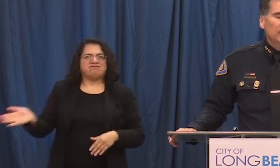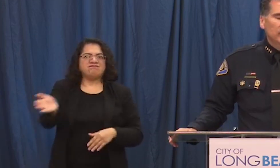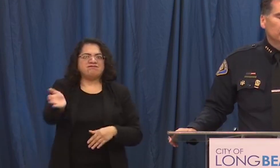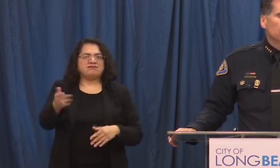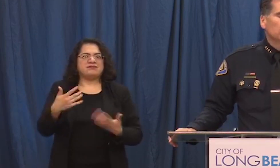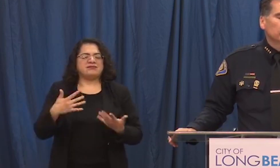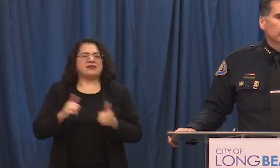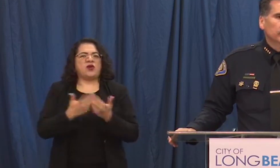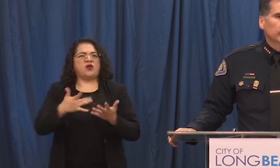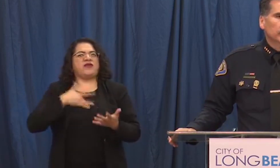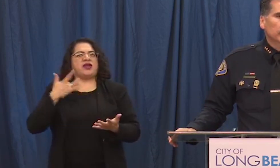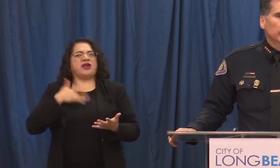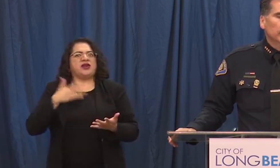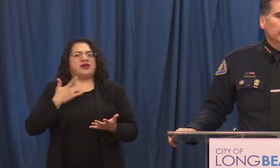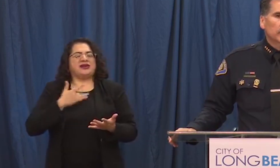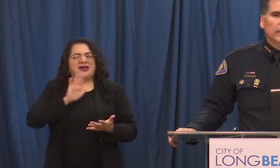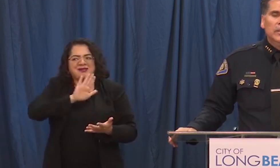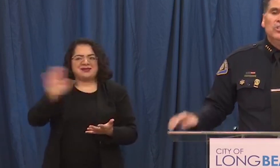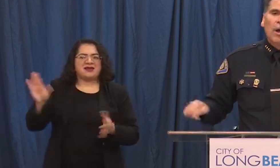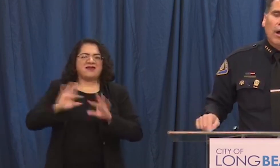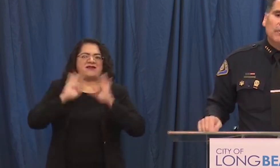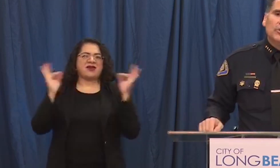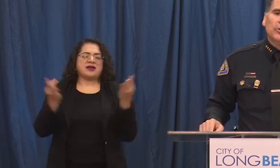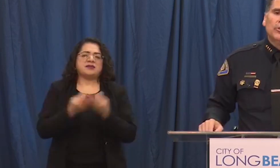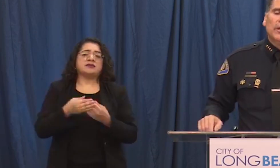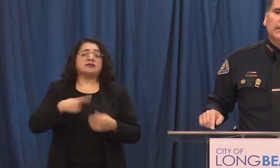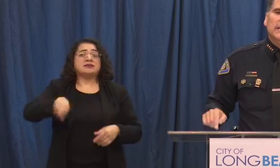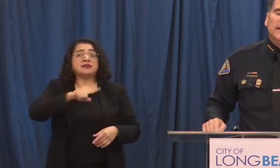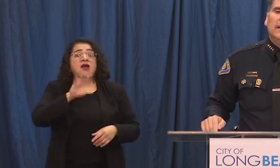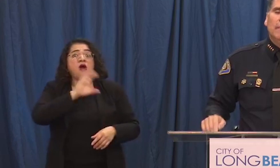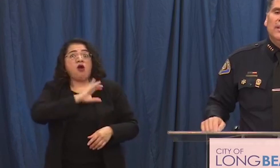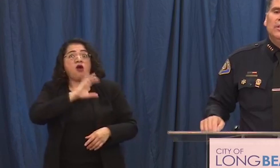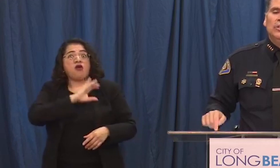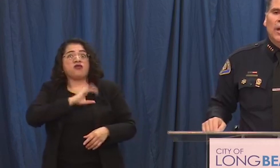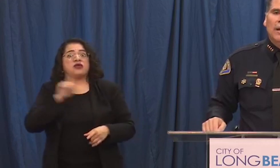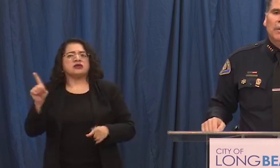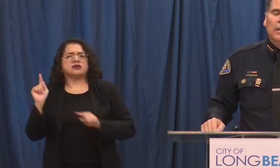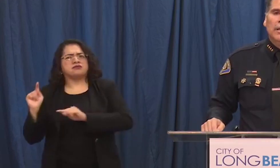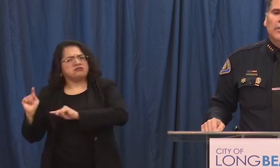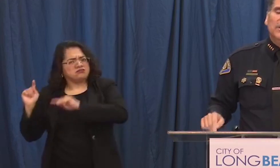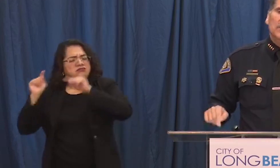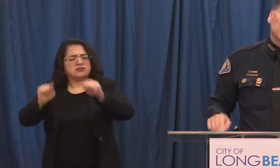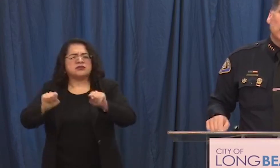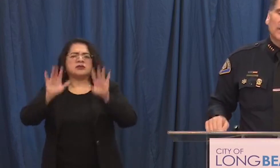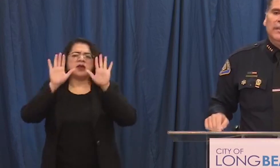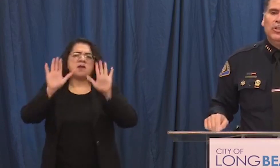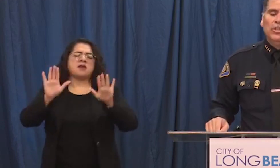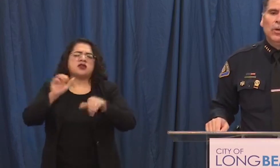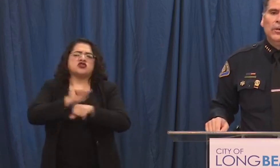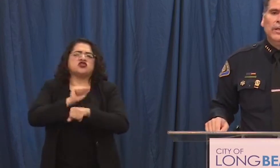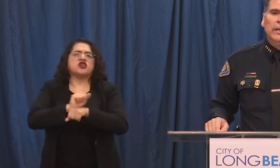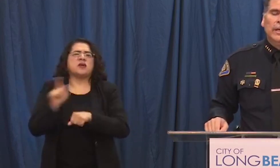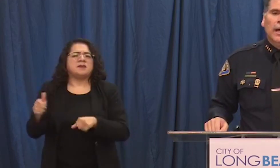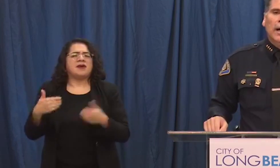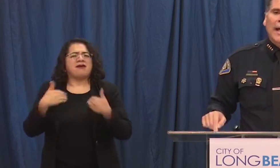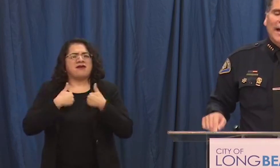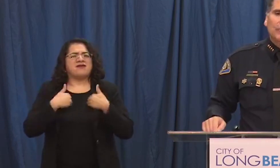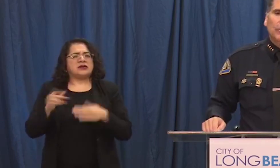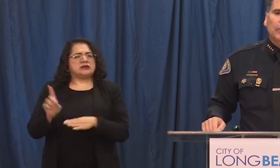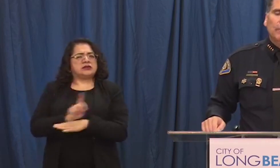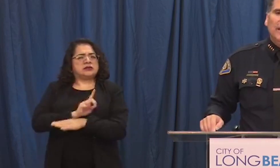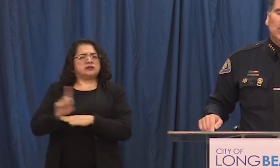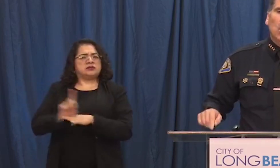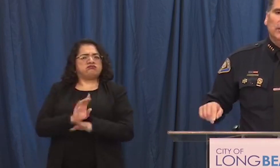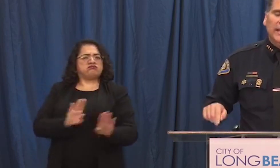do you think that feels these officers did an amazing job the discipline they showed uh